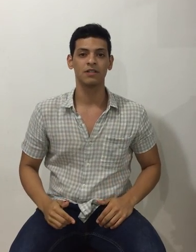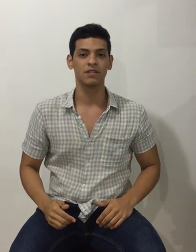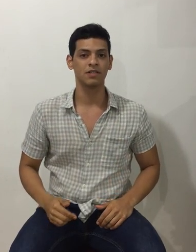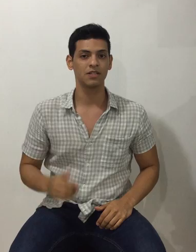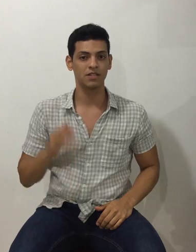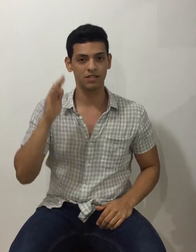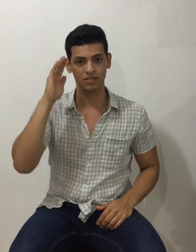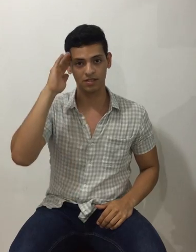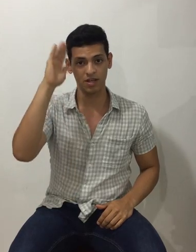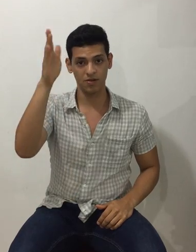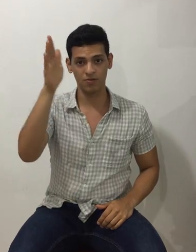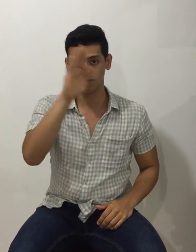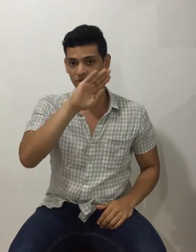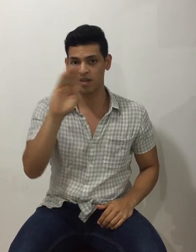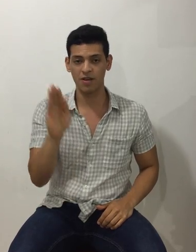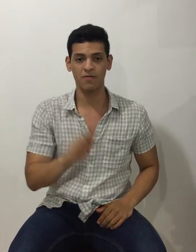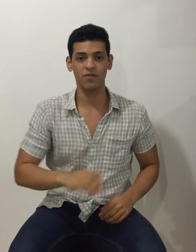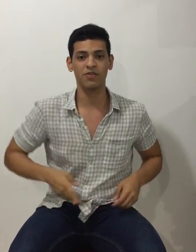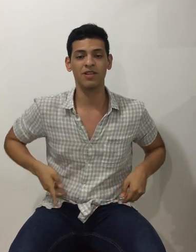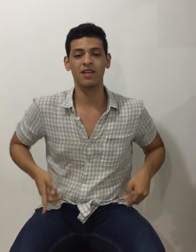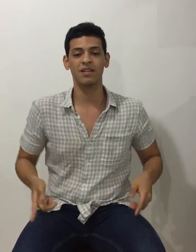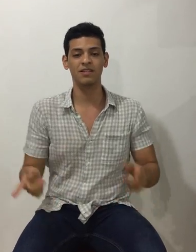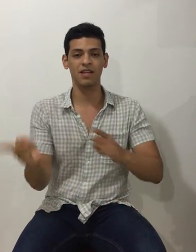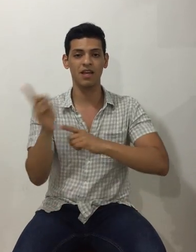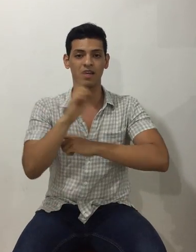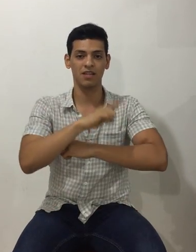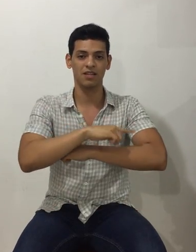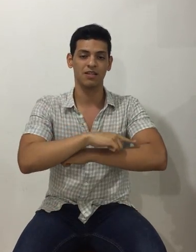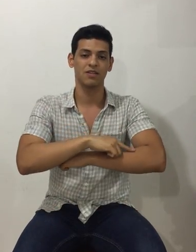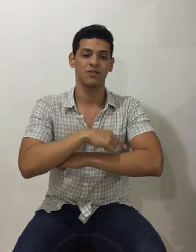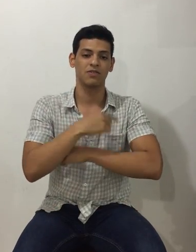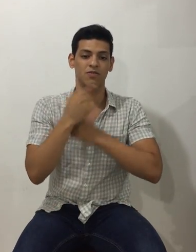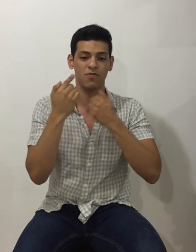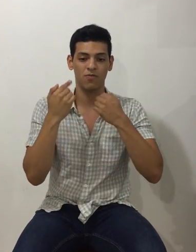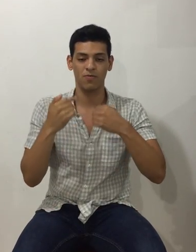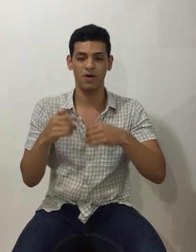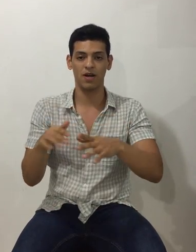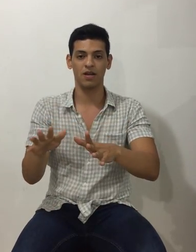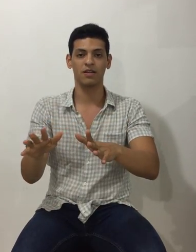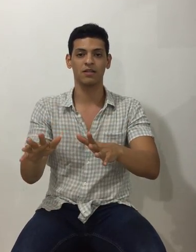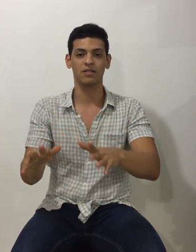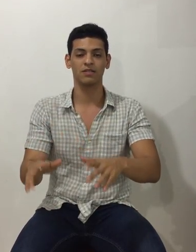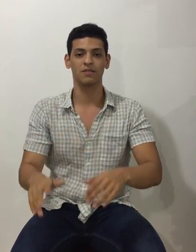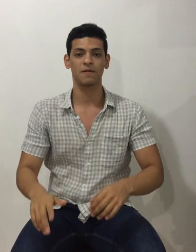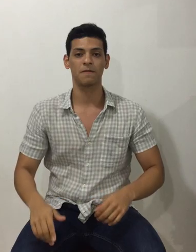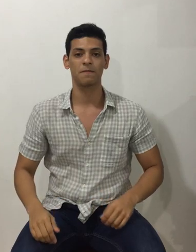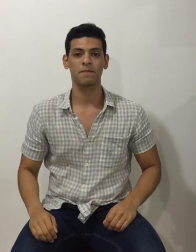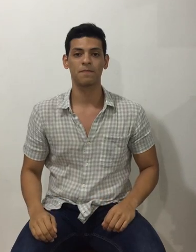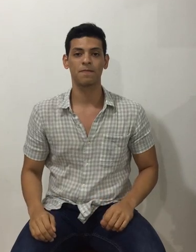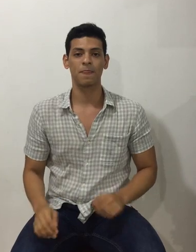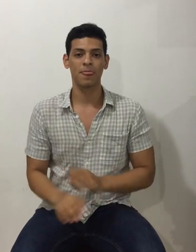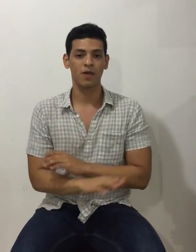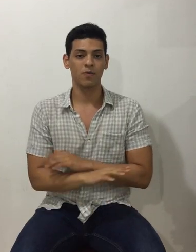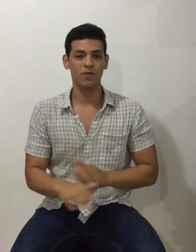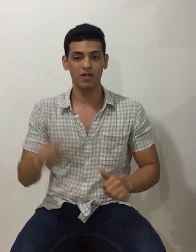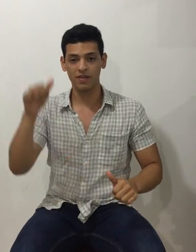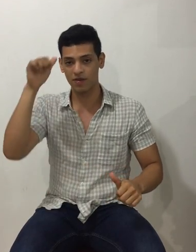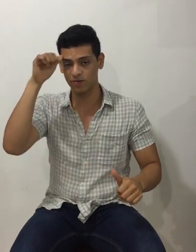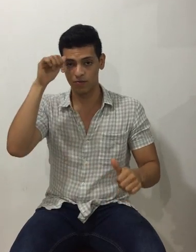And I will never let a day go by. Without